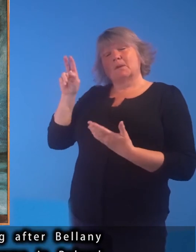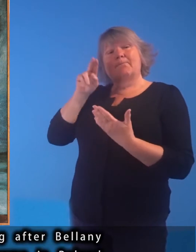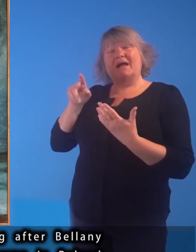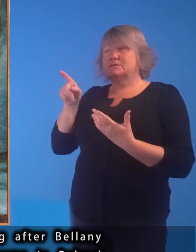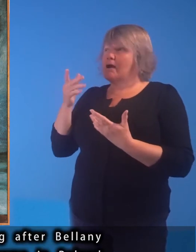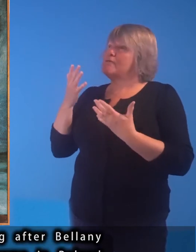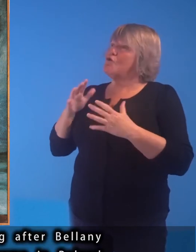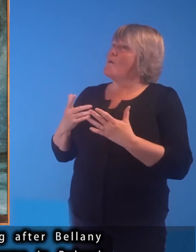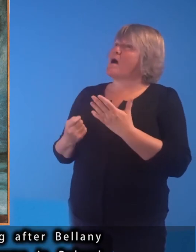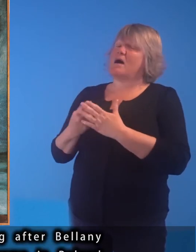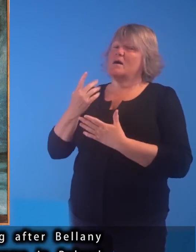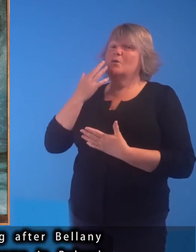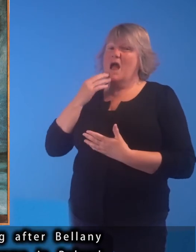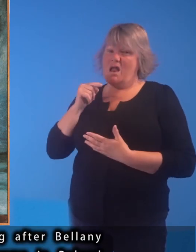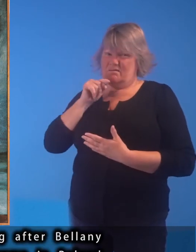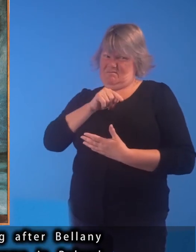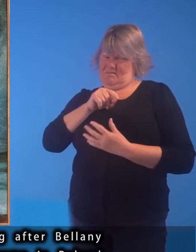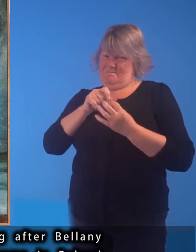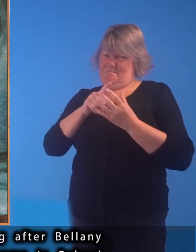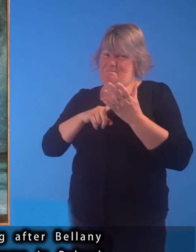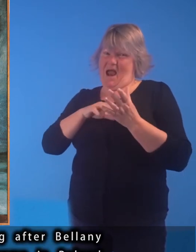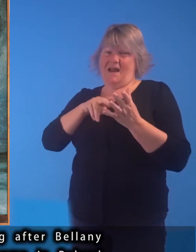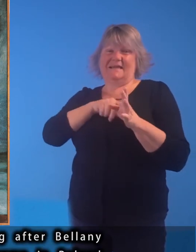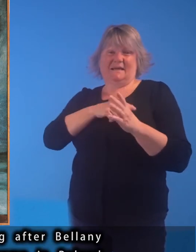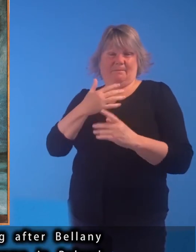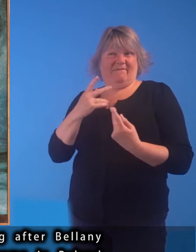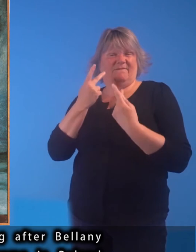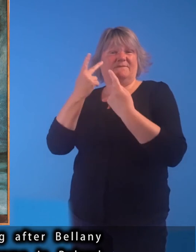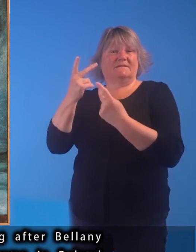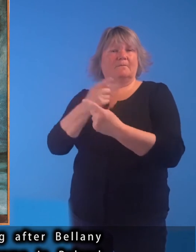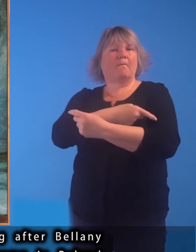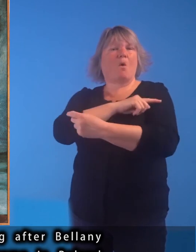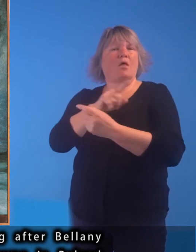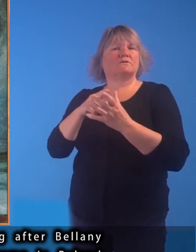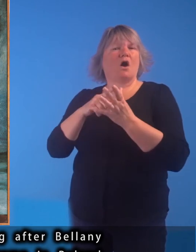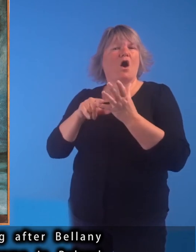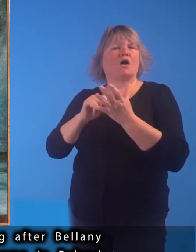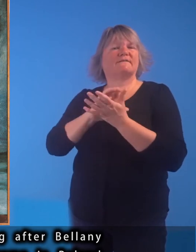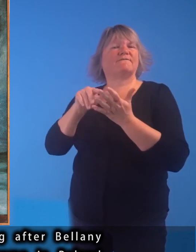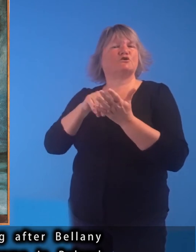The painting was completed not long after Bellany visited the Auschwitz concentration camp in Poland,